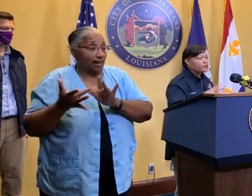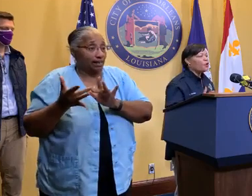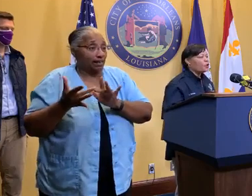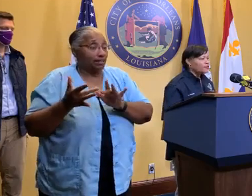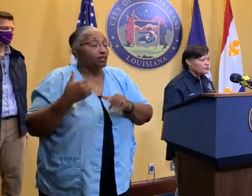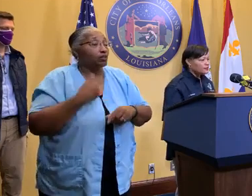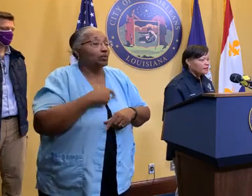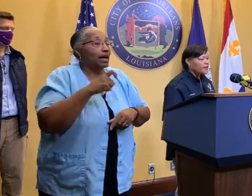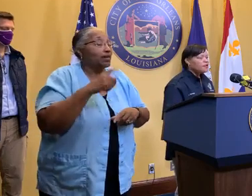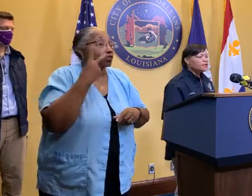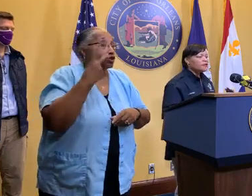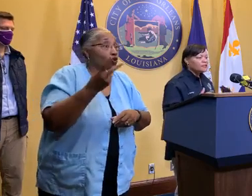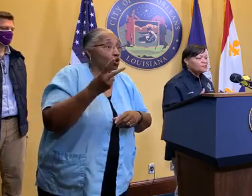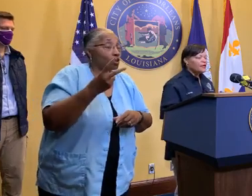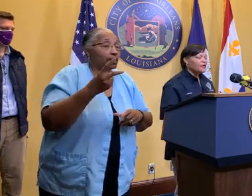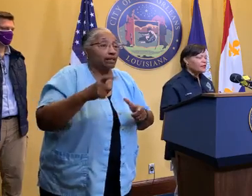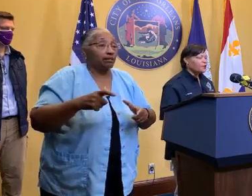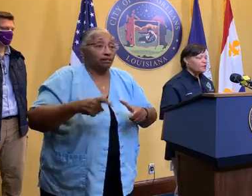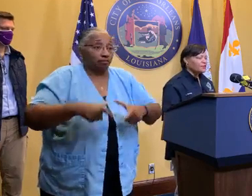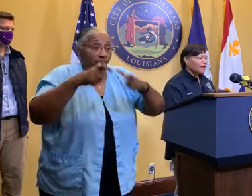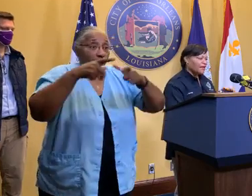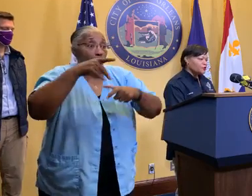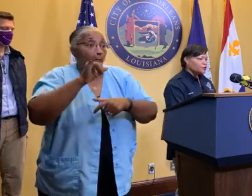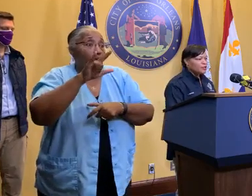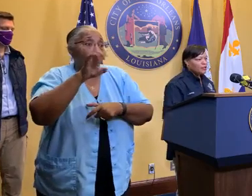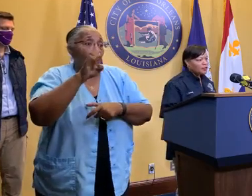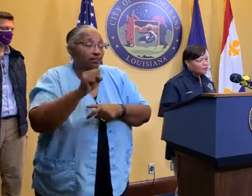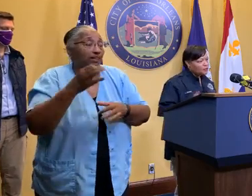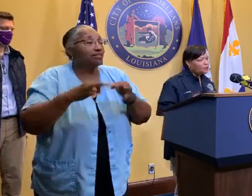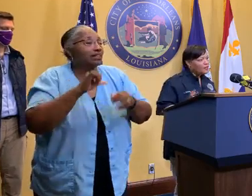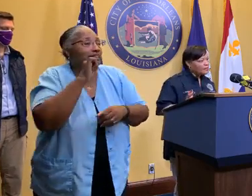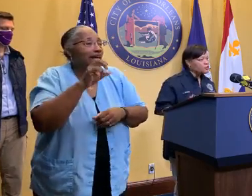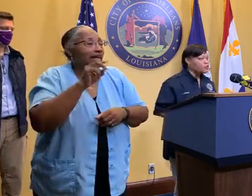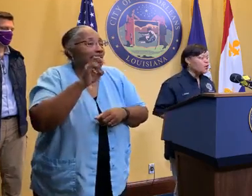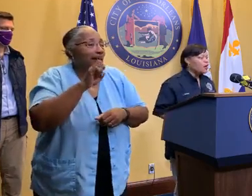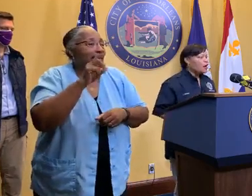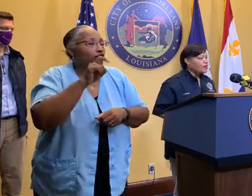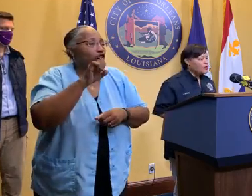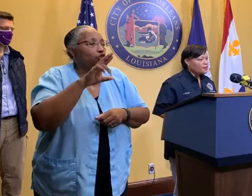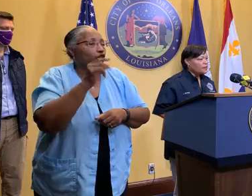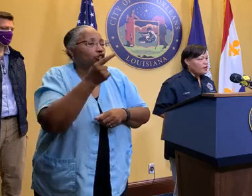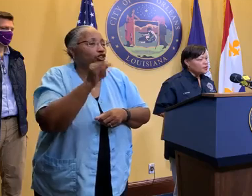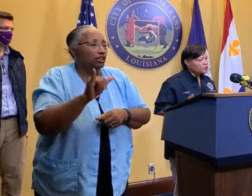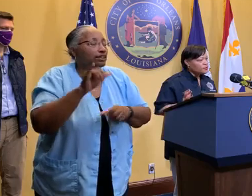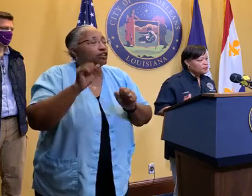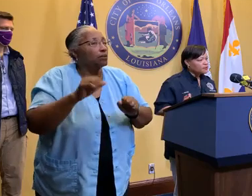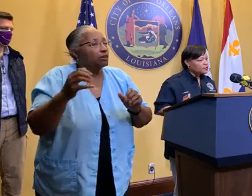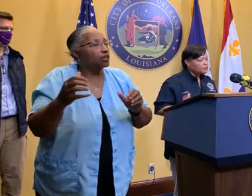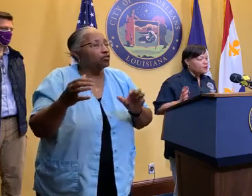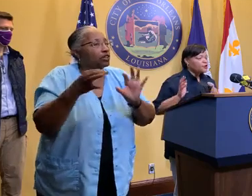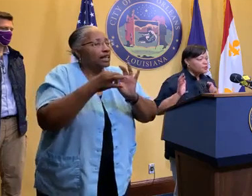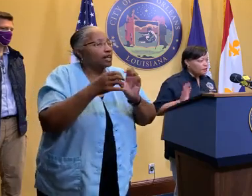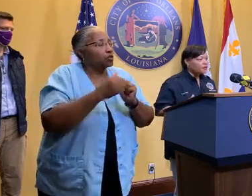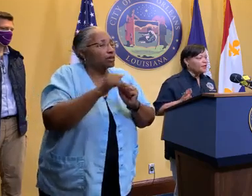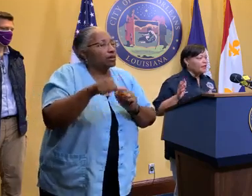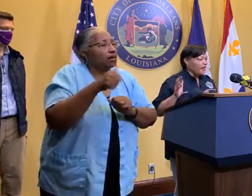assess, you know, holistically. So, it doesn't mean, you know, if it's not energy, it could be related to another utility